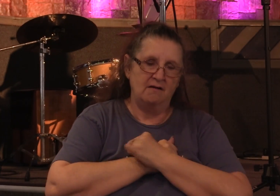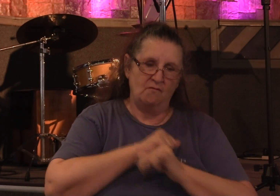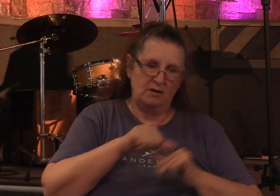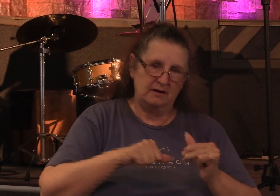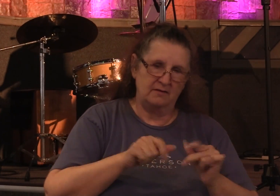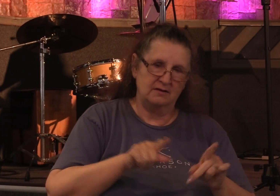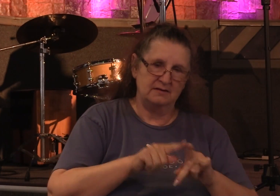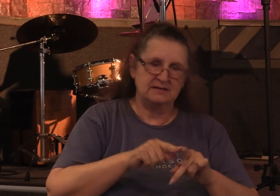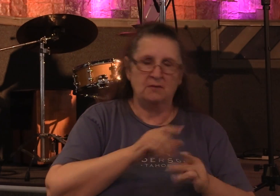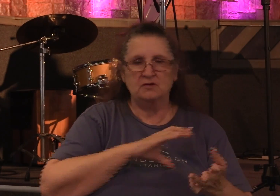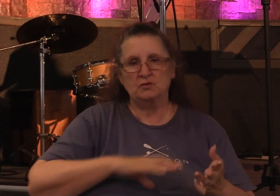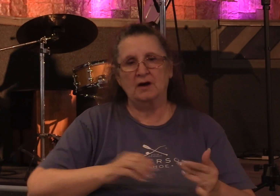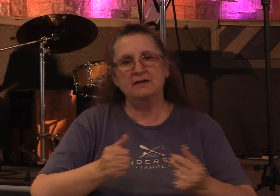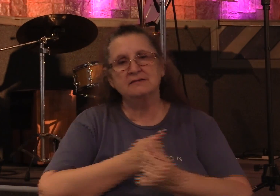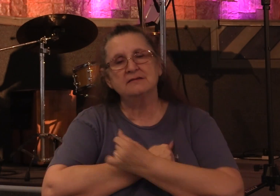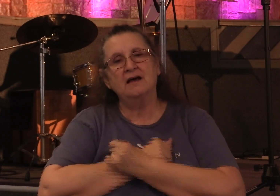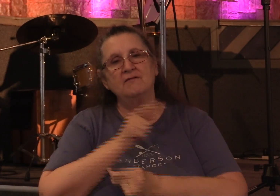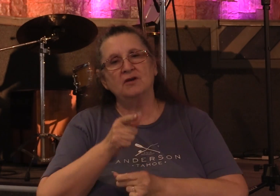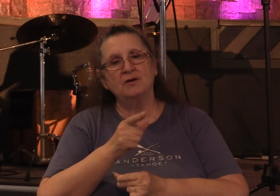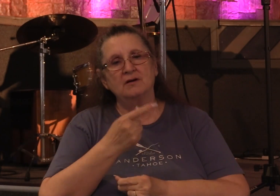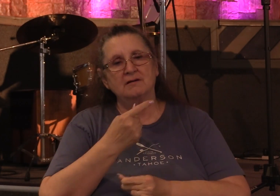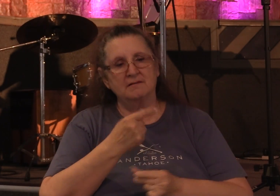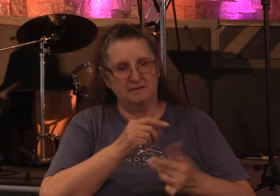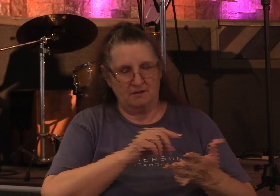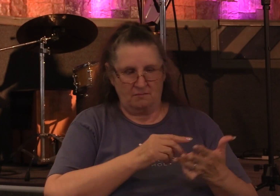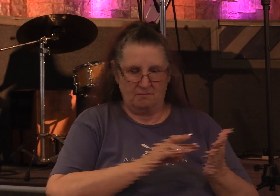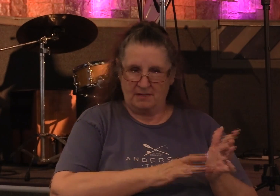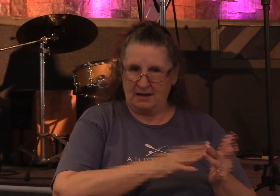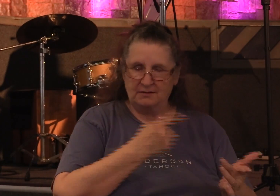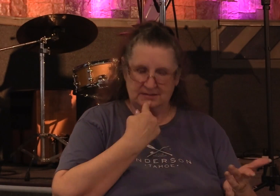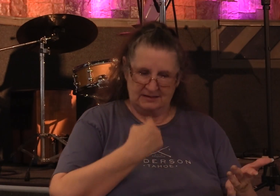That's what we're told they were doing. Those two things.